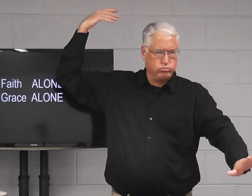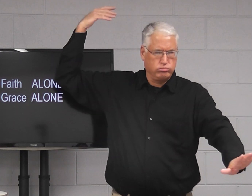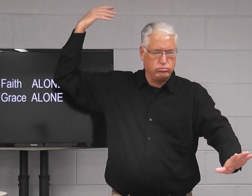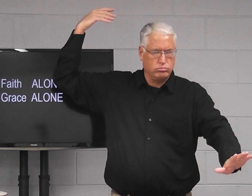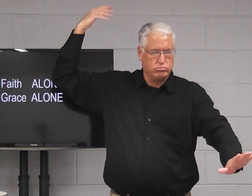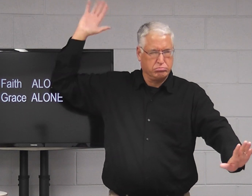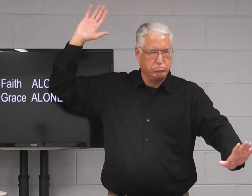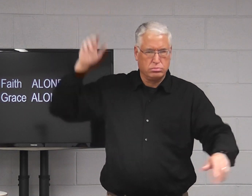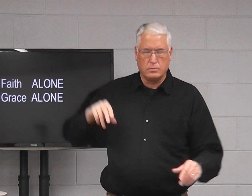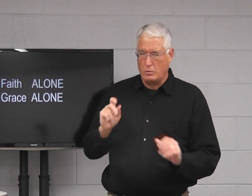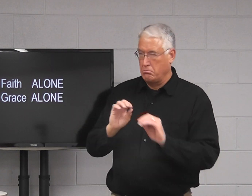already forgiven you.